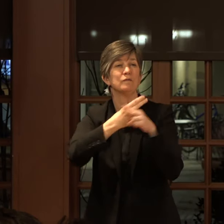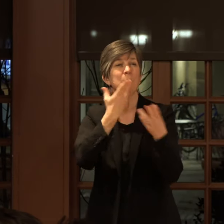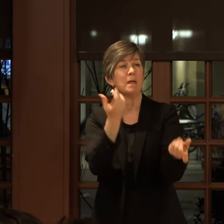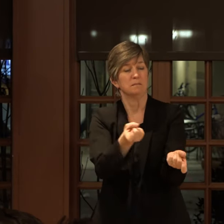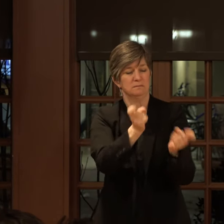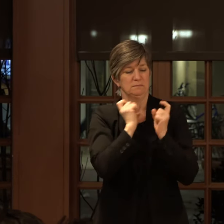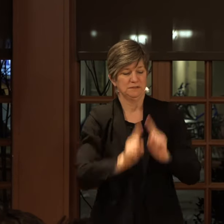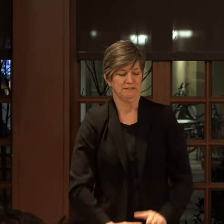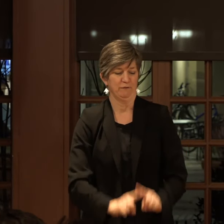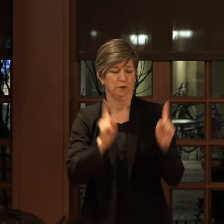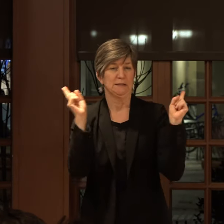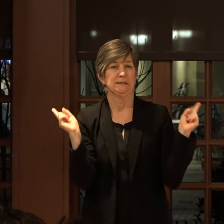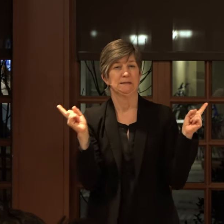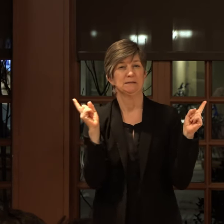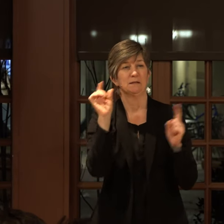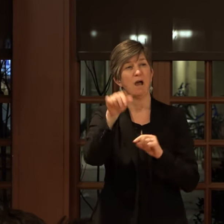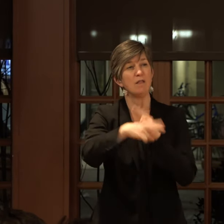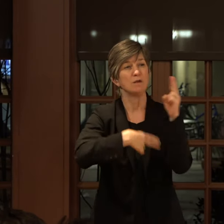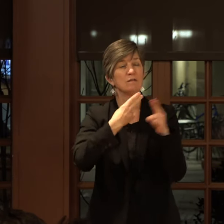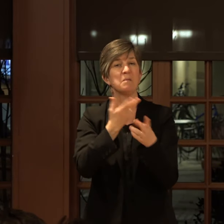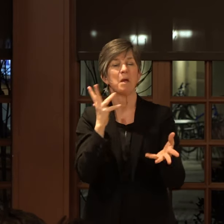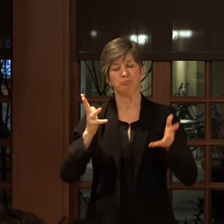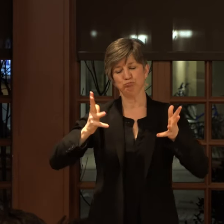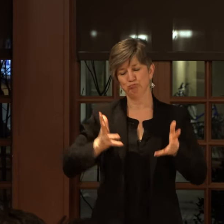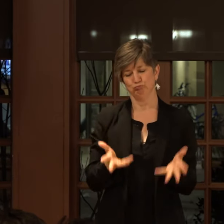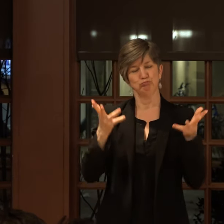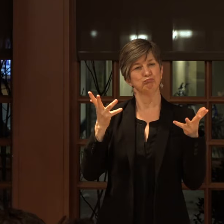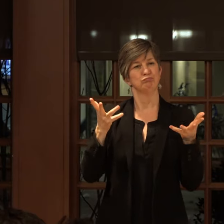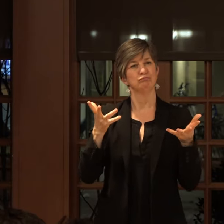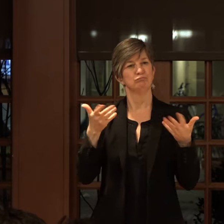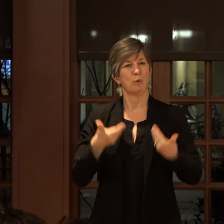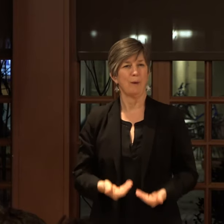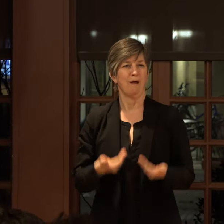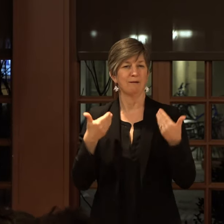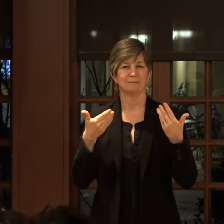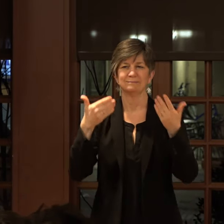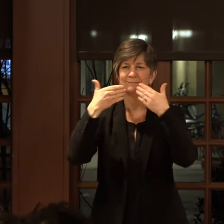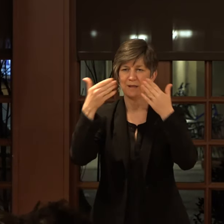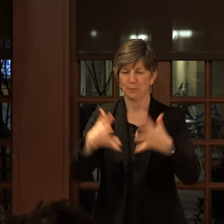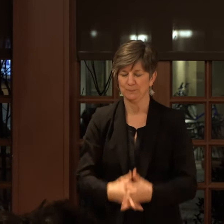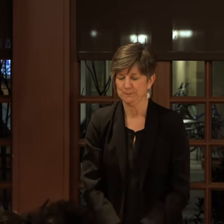Another universe might have let us be. Thank you all.